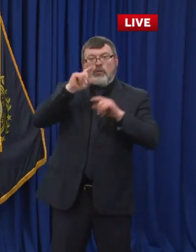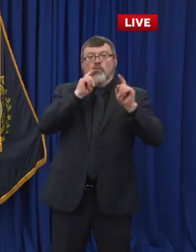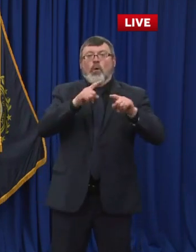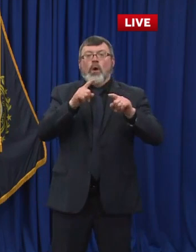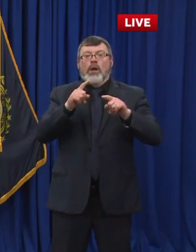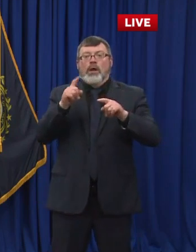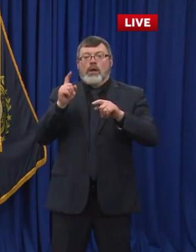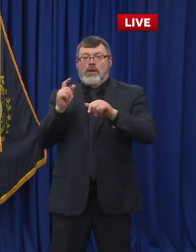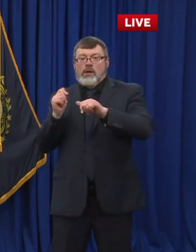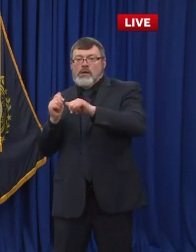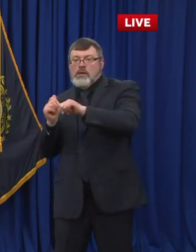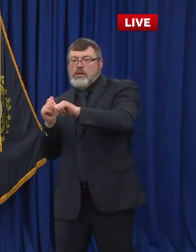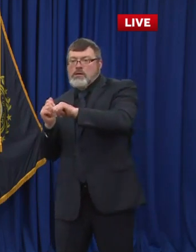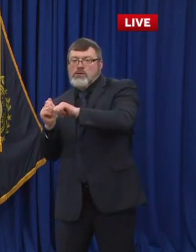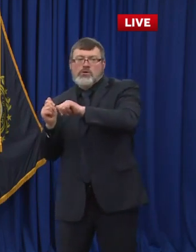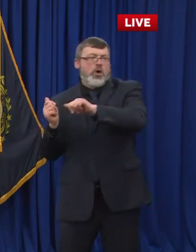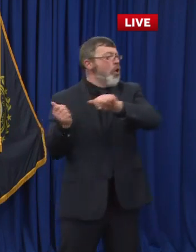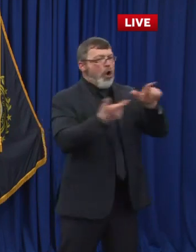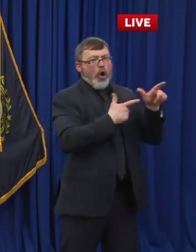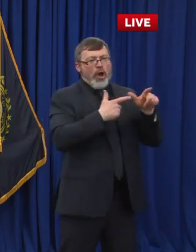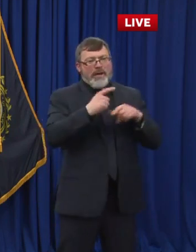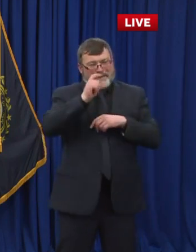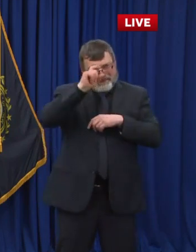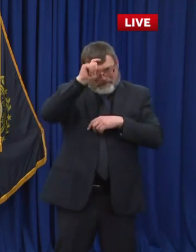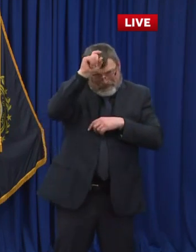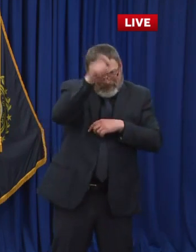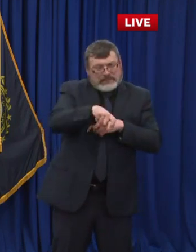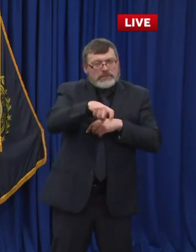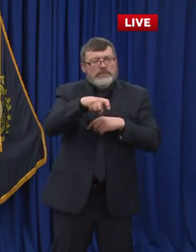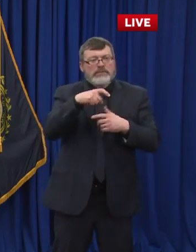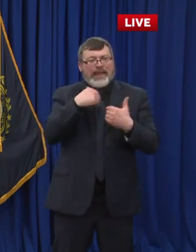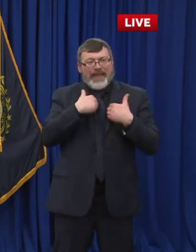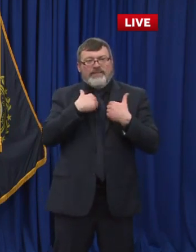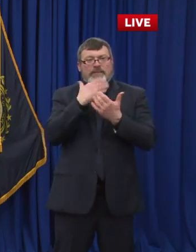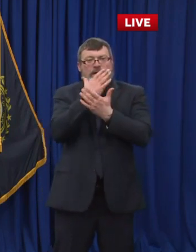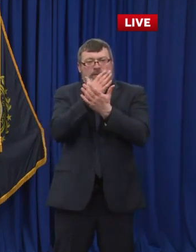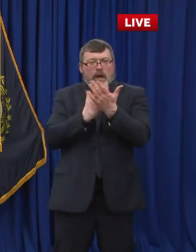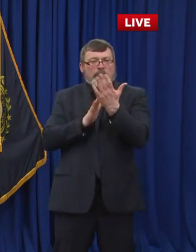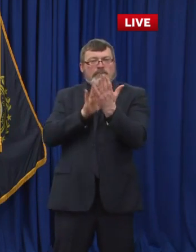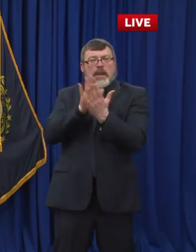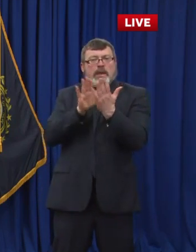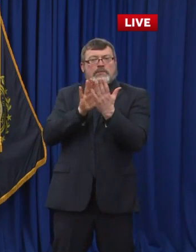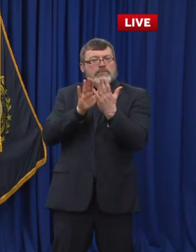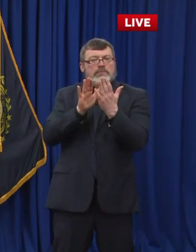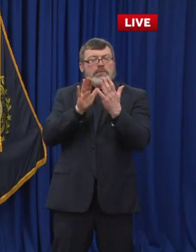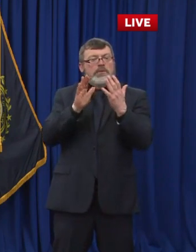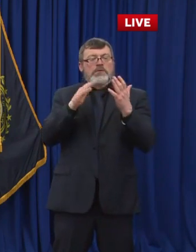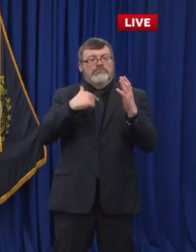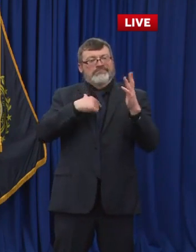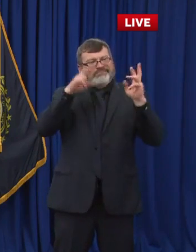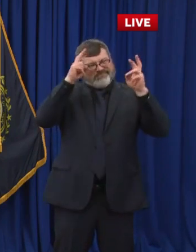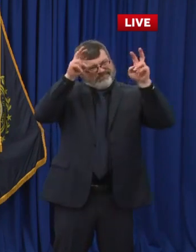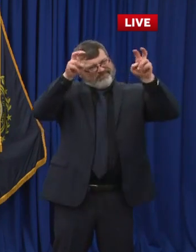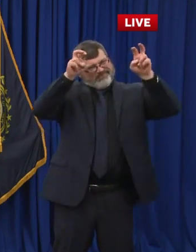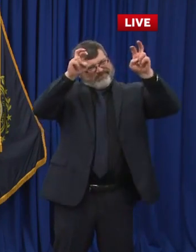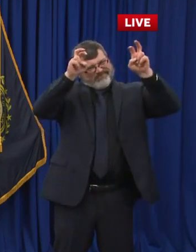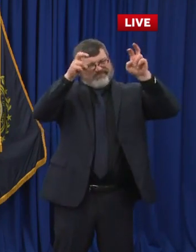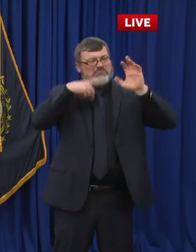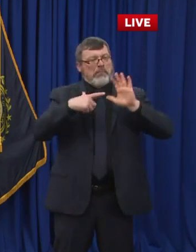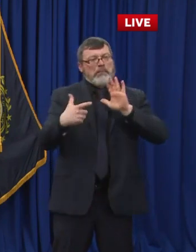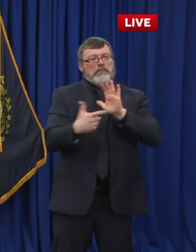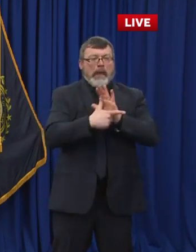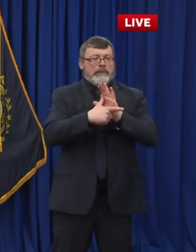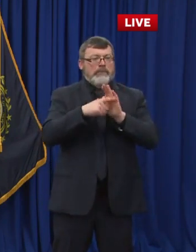K to 12 schools must provide the option of in person learning at least two days a week starting on March 8th. That is going to give schools at least